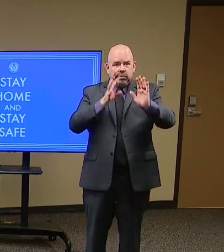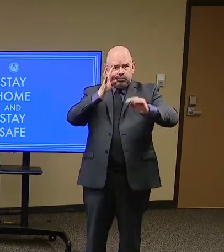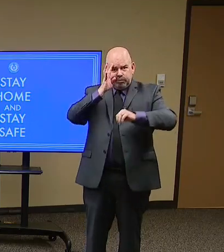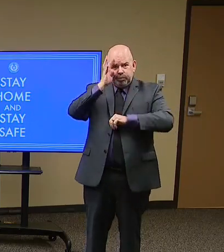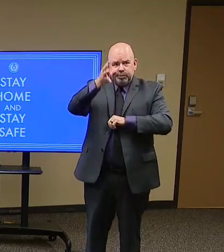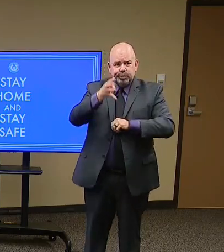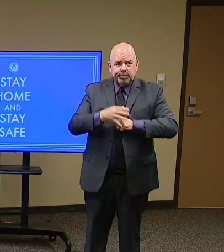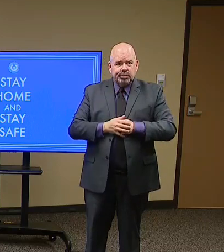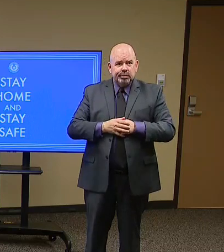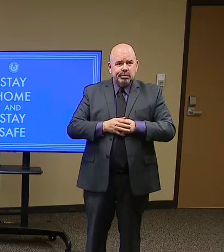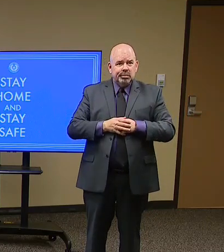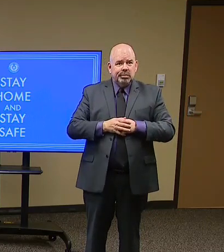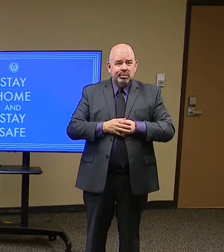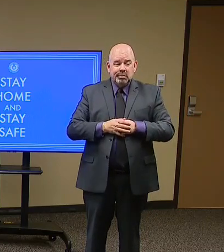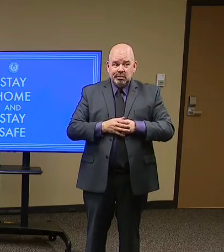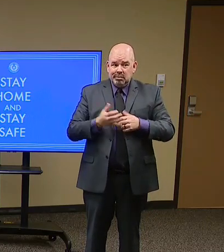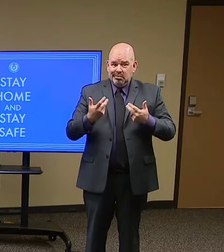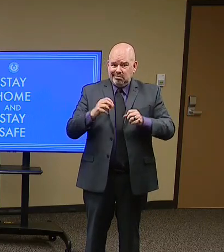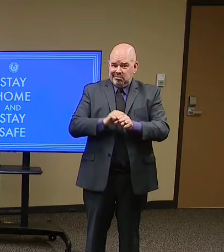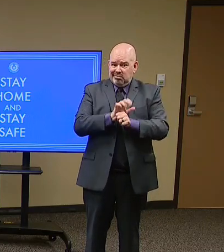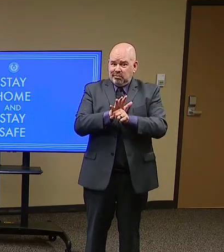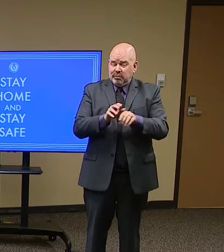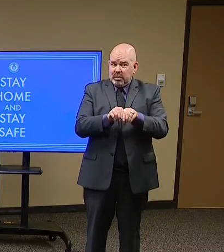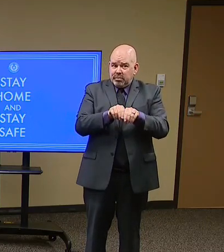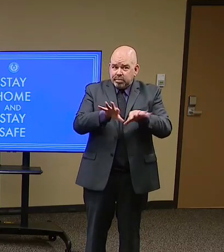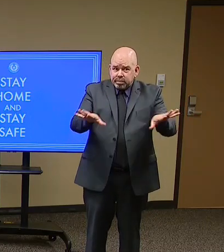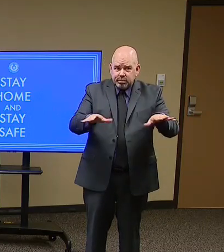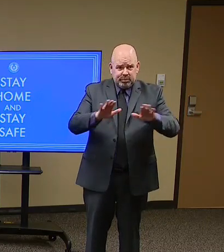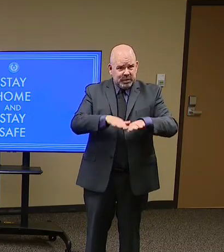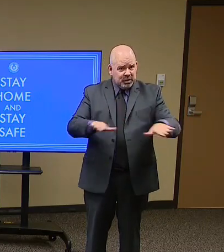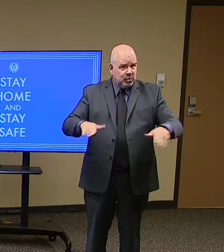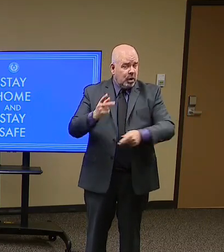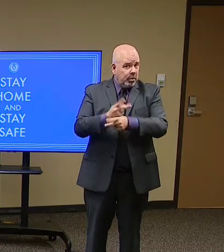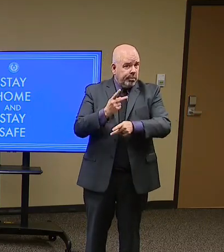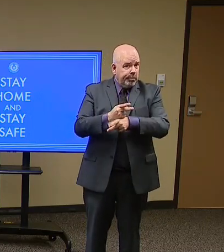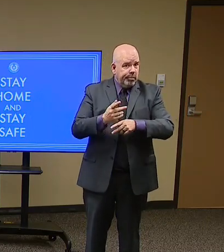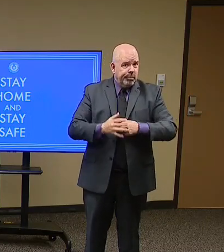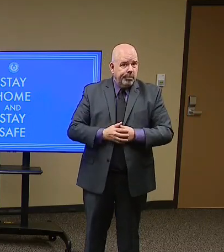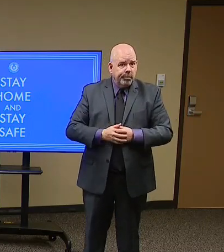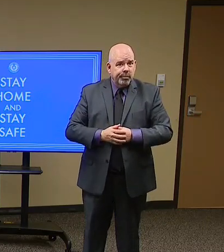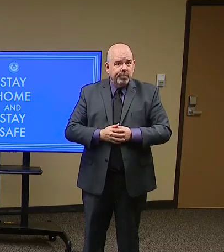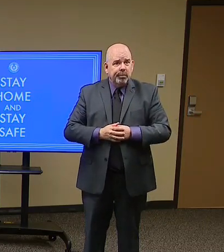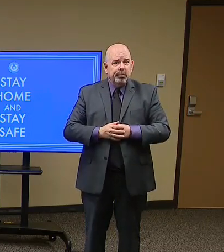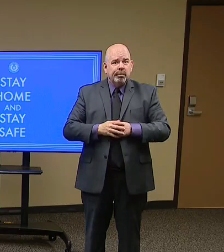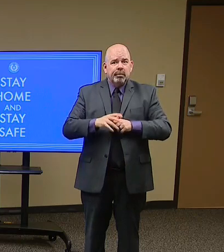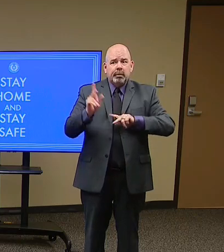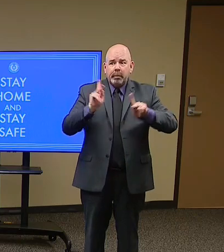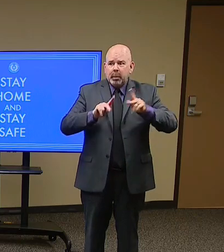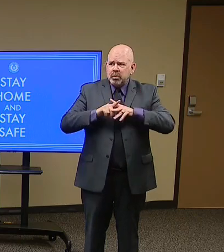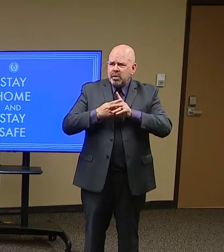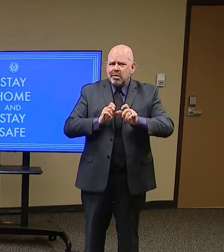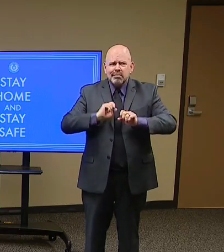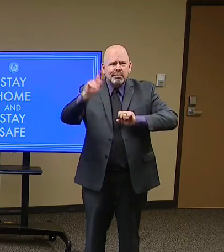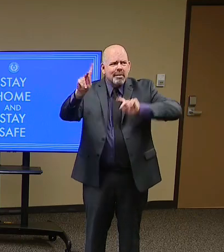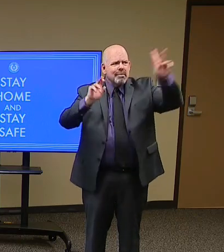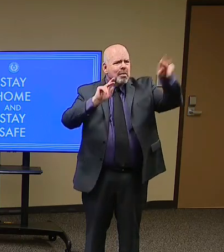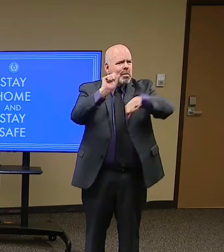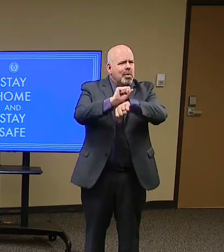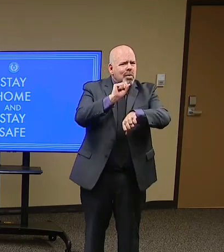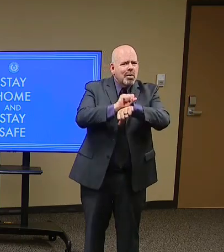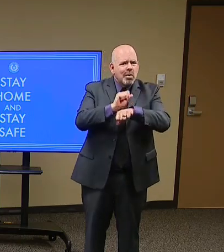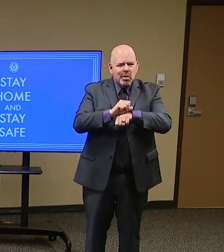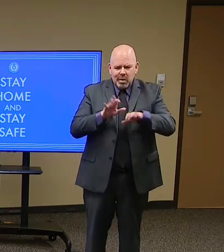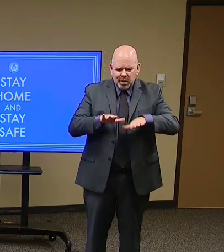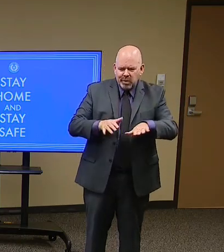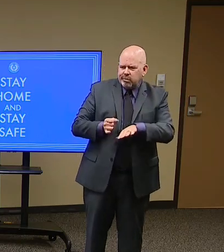But at a time when we're seeing the spread and more and more of us are going back to work and we have to use child care, a lot of us